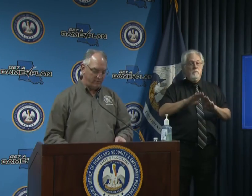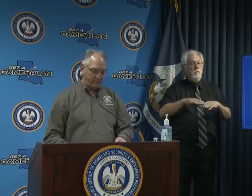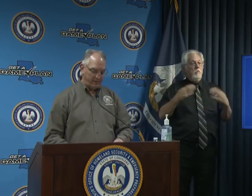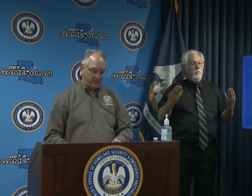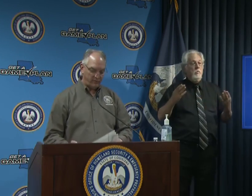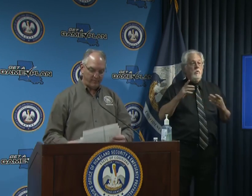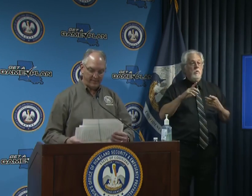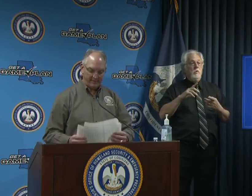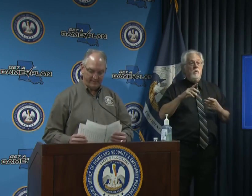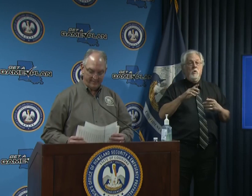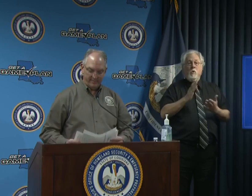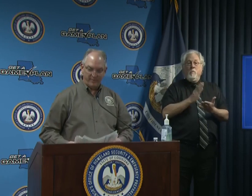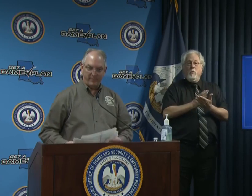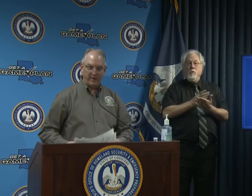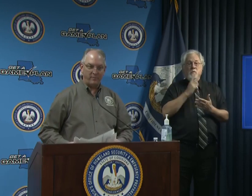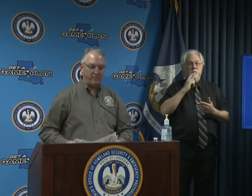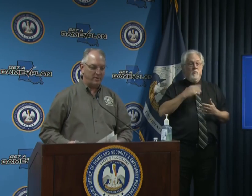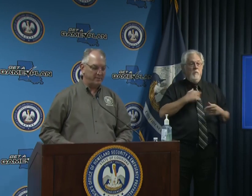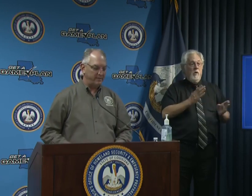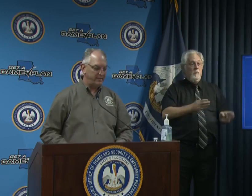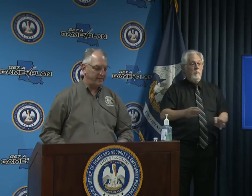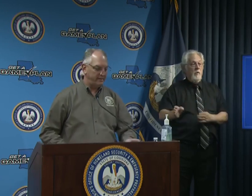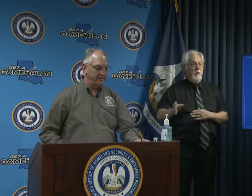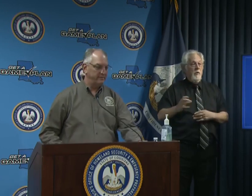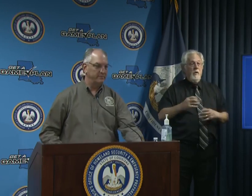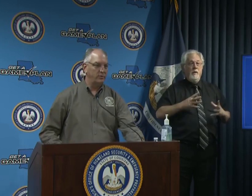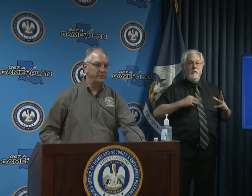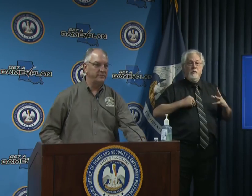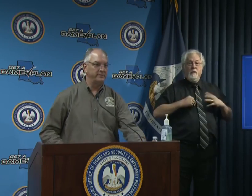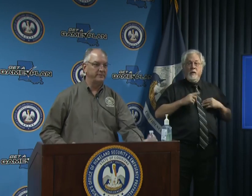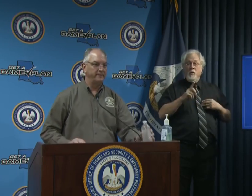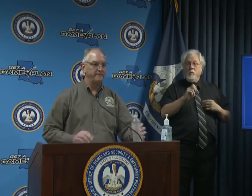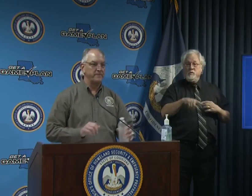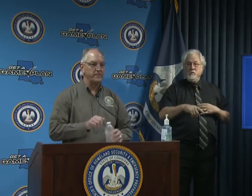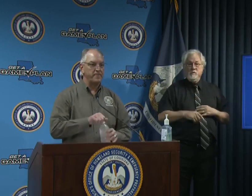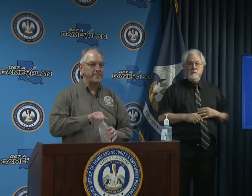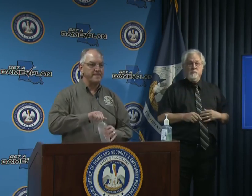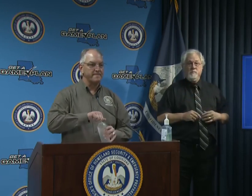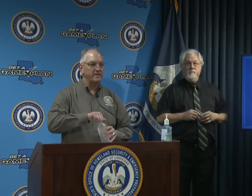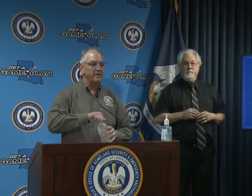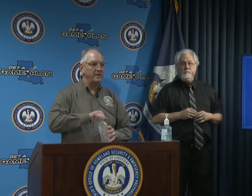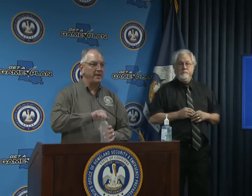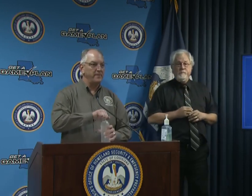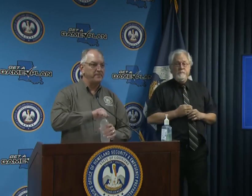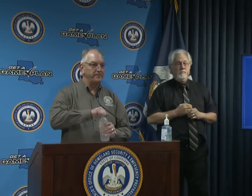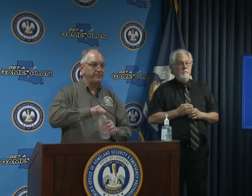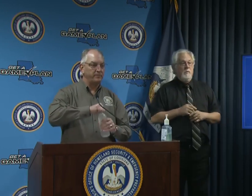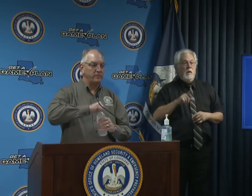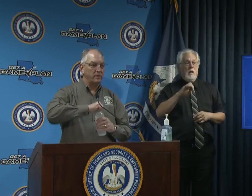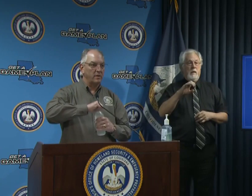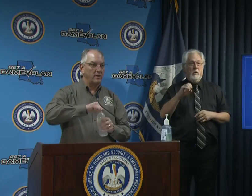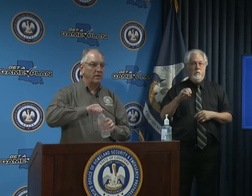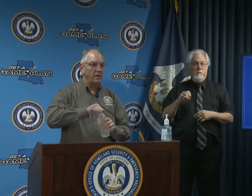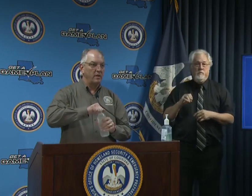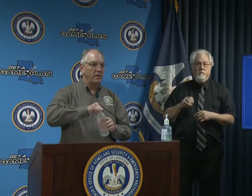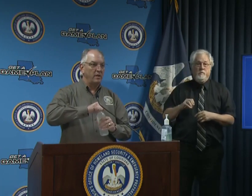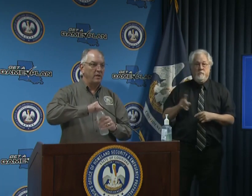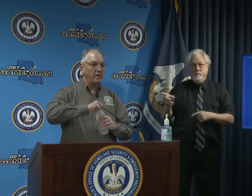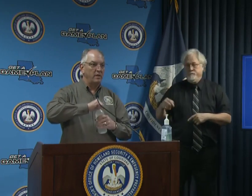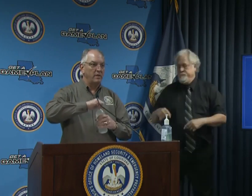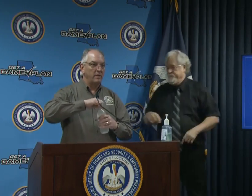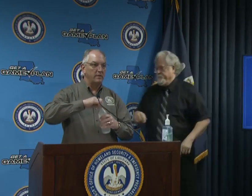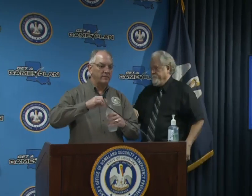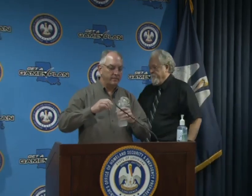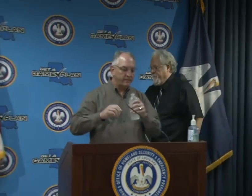going to pause from my prepared remarks and take some questions leah the